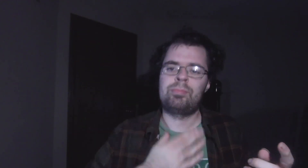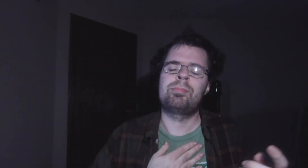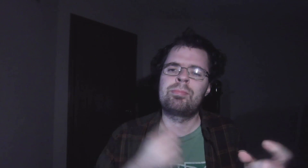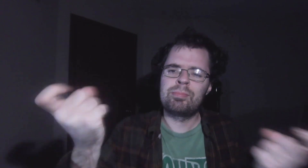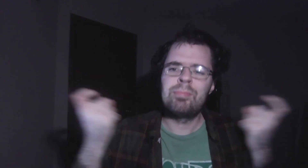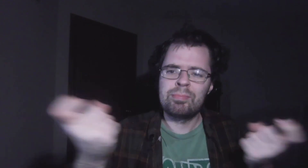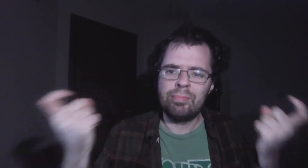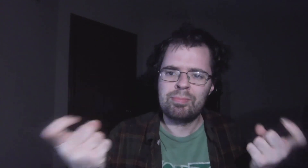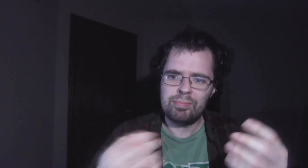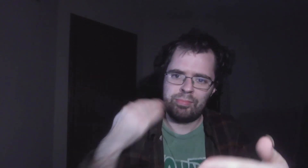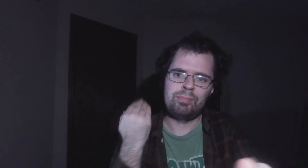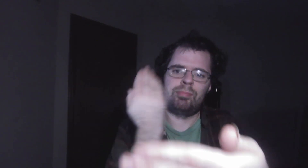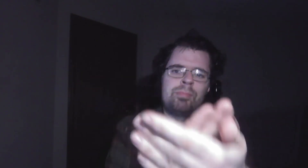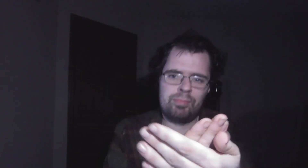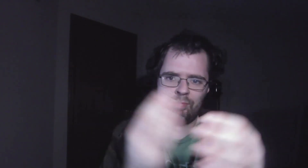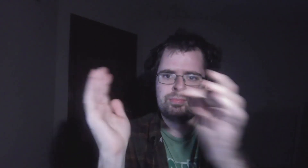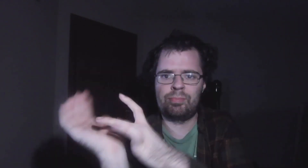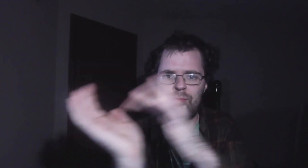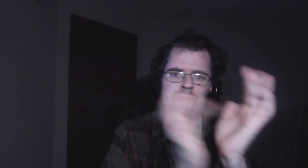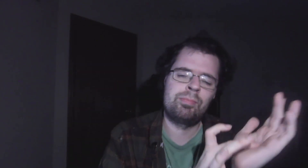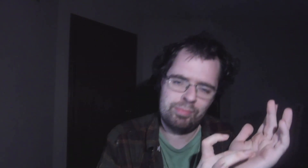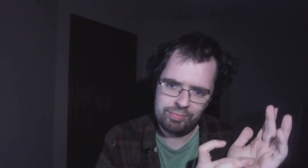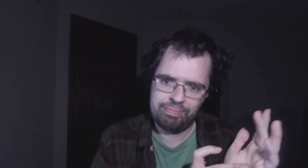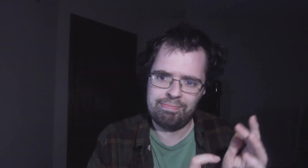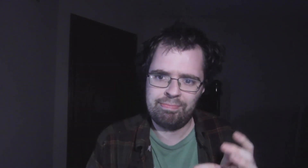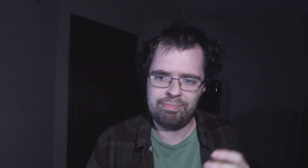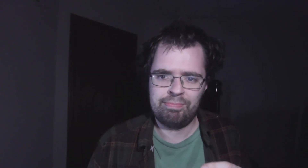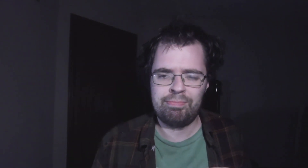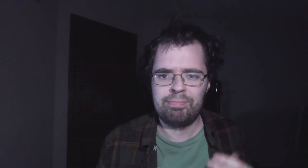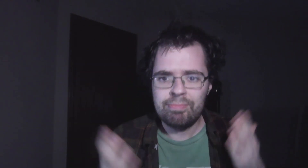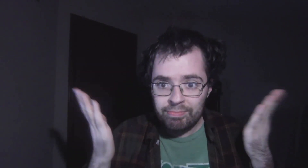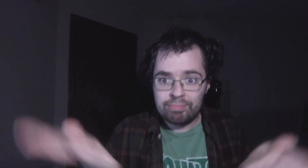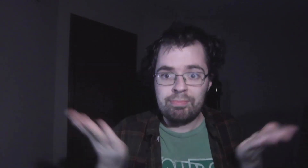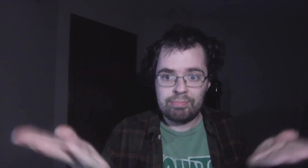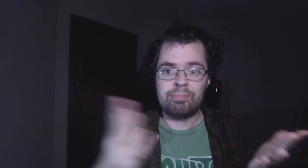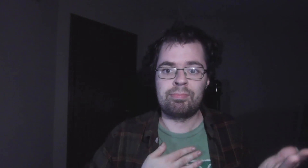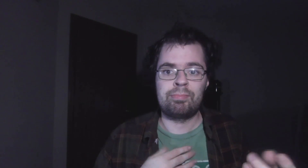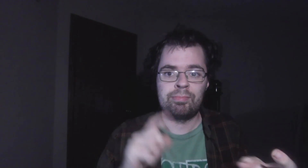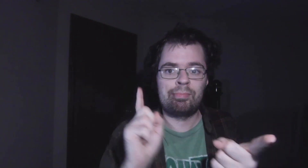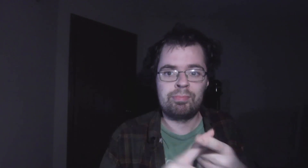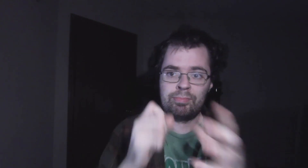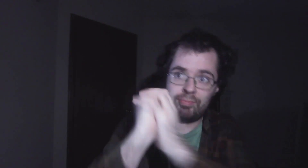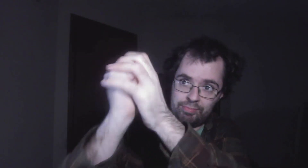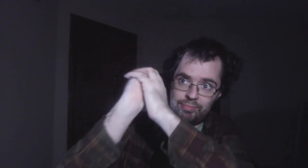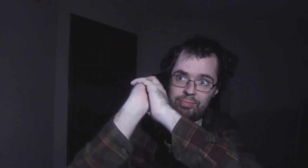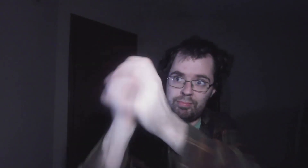my sin upon that cross. Here I am to worship,